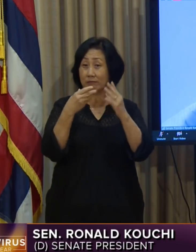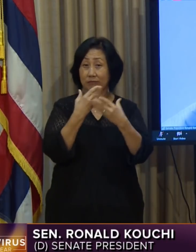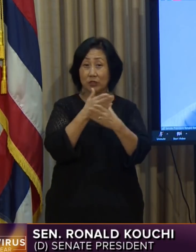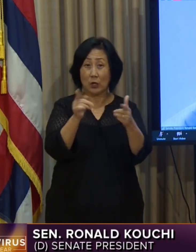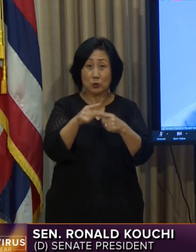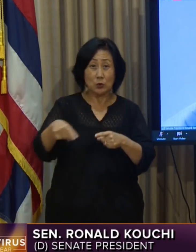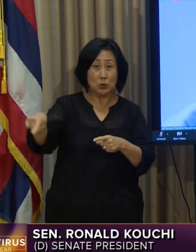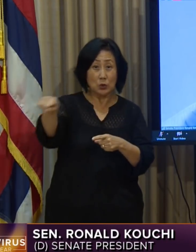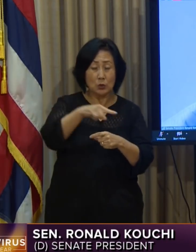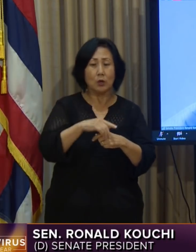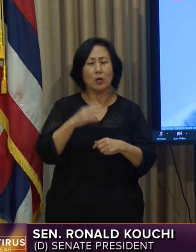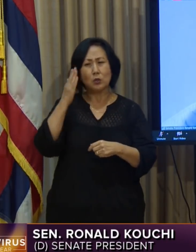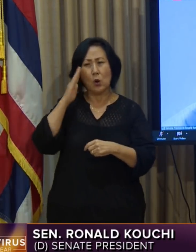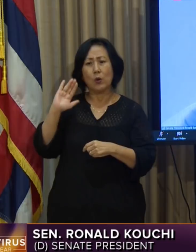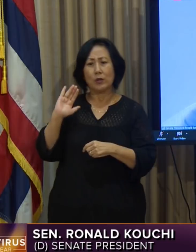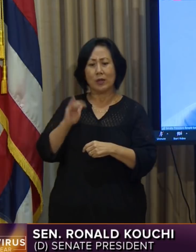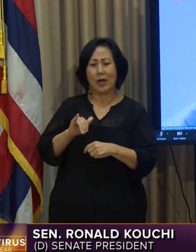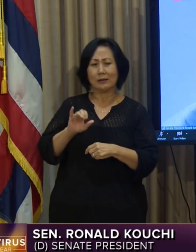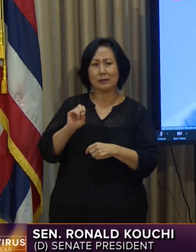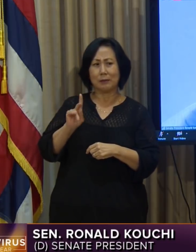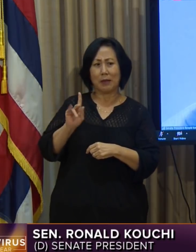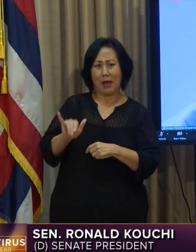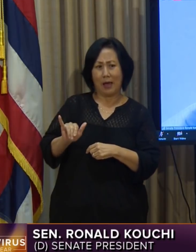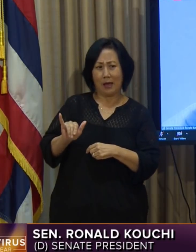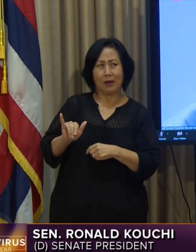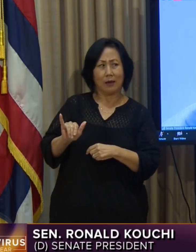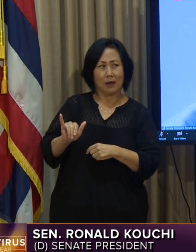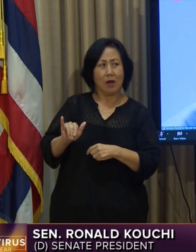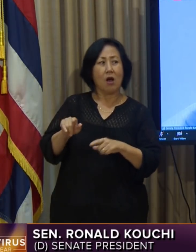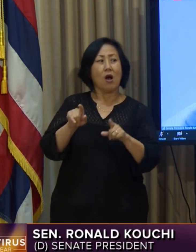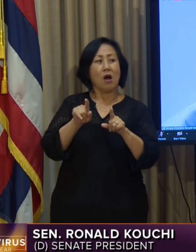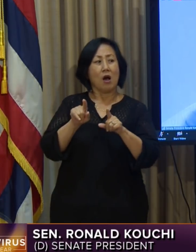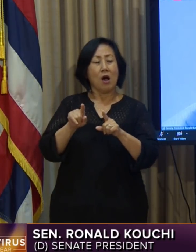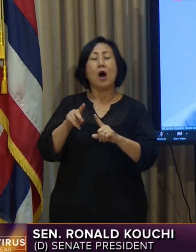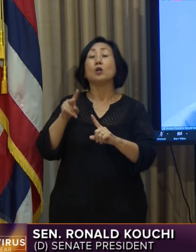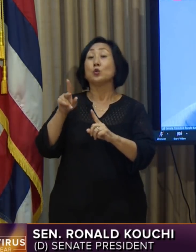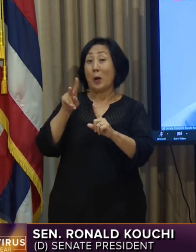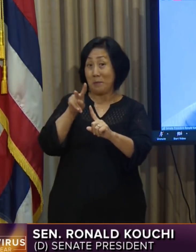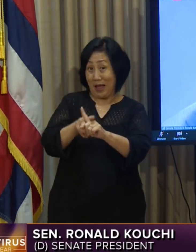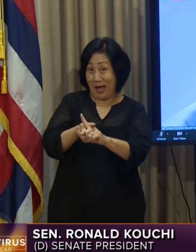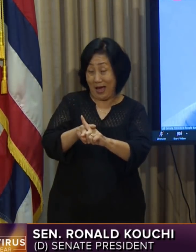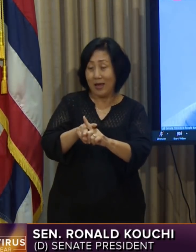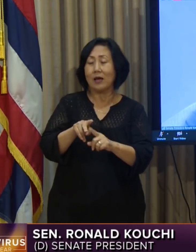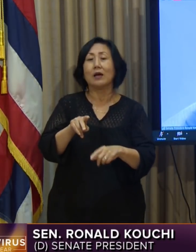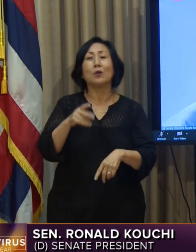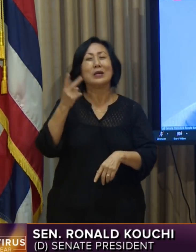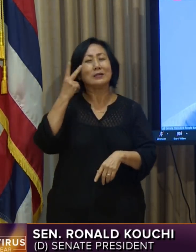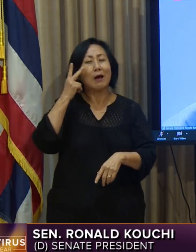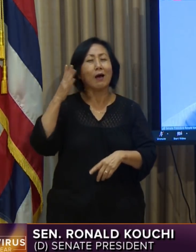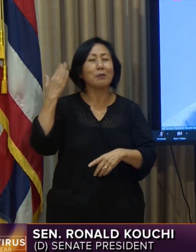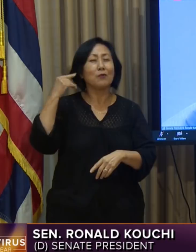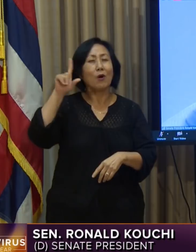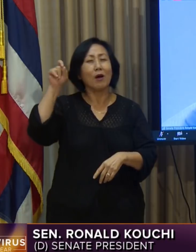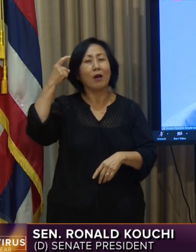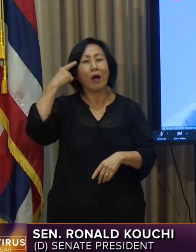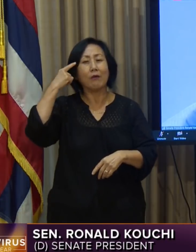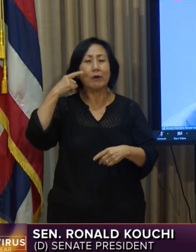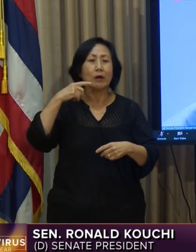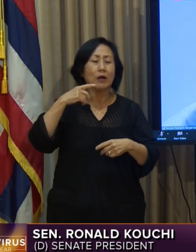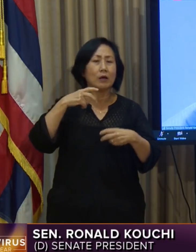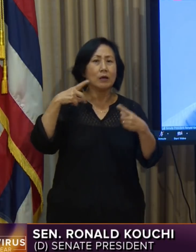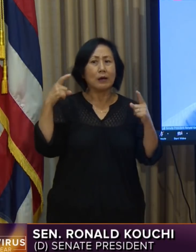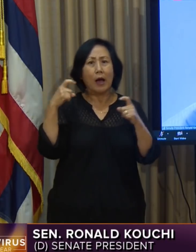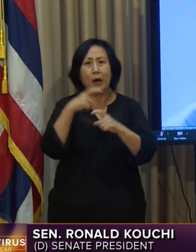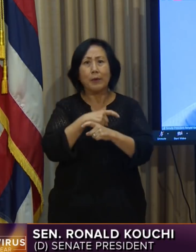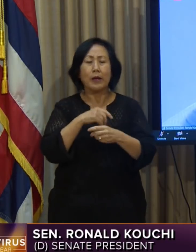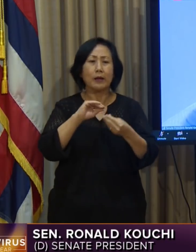all of you besides applying is we did see that there was bureaucratic red tape that made it difficult for some of